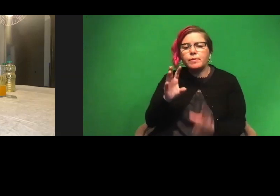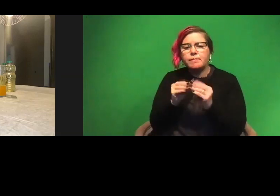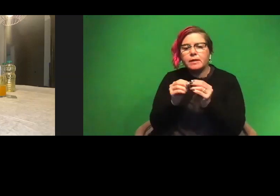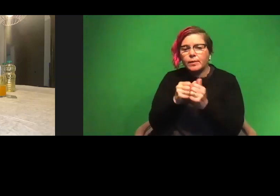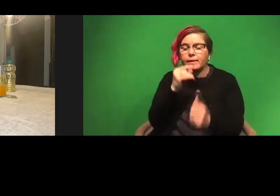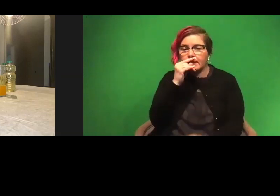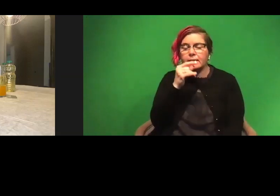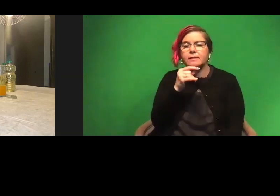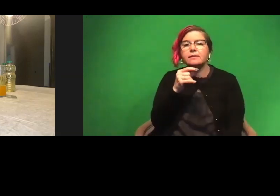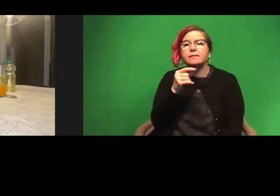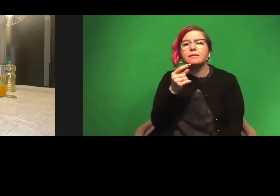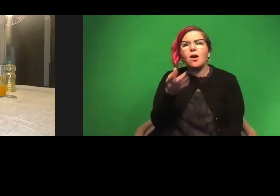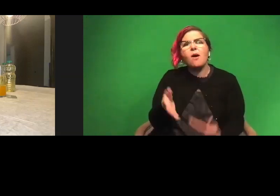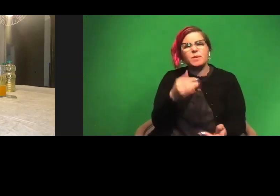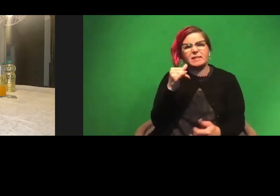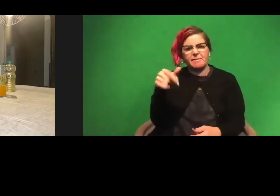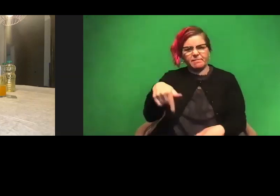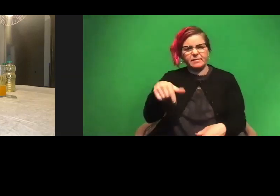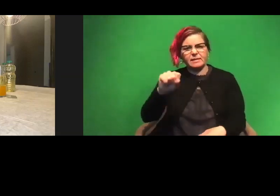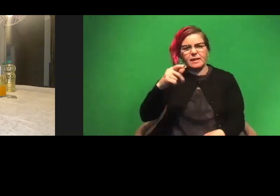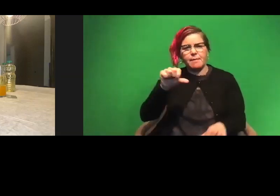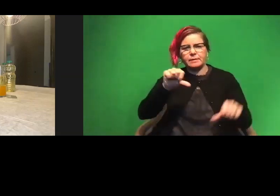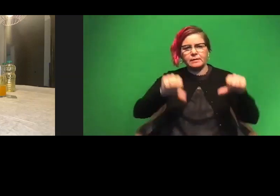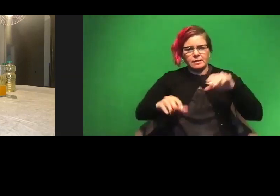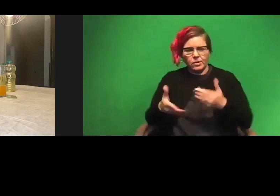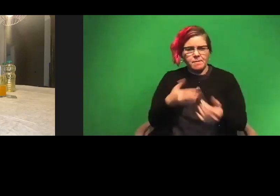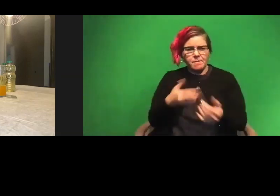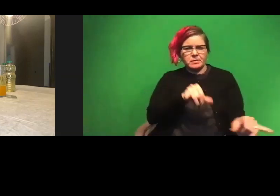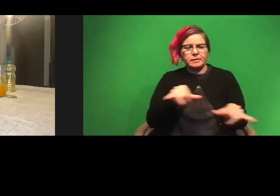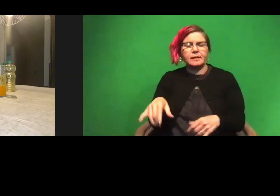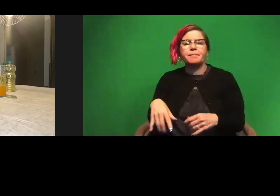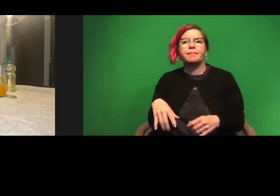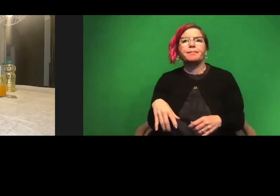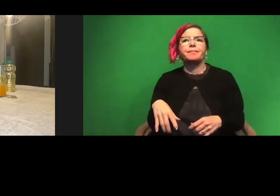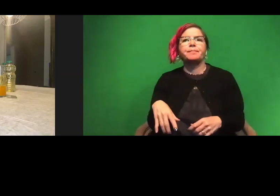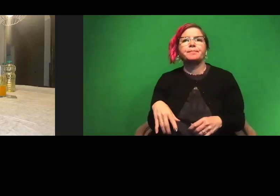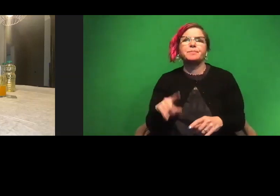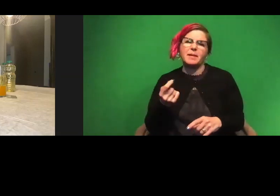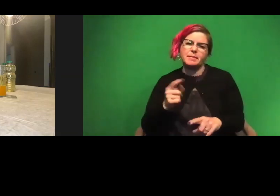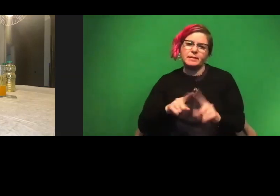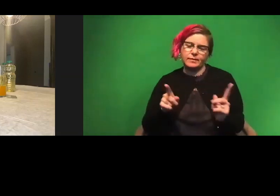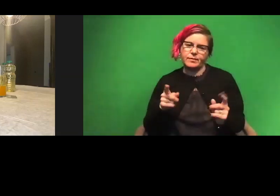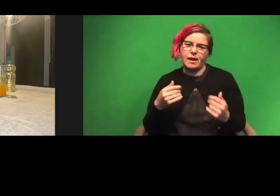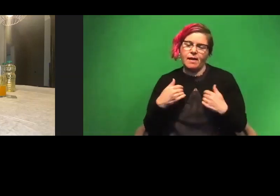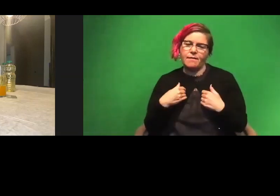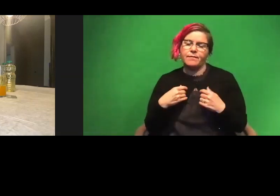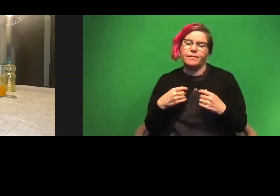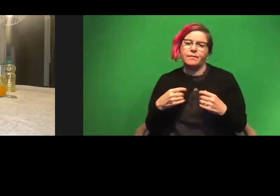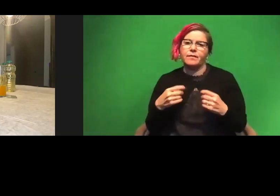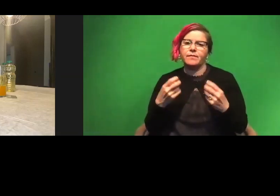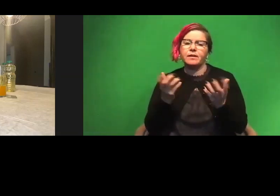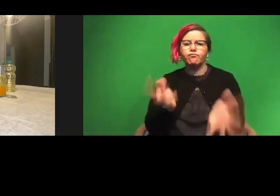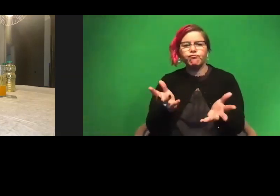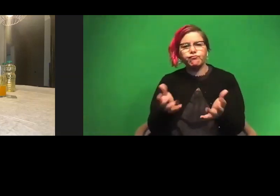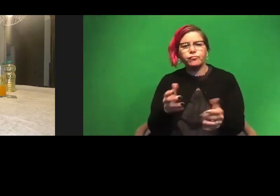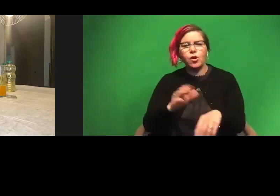it's something like Skype a scientist as well. Um, well, but I think it's a little different because we have just a sit down conversation